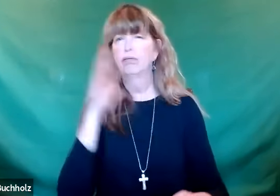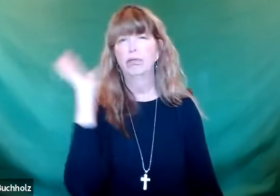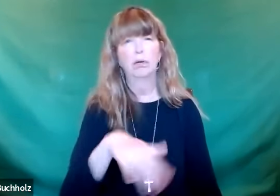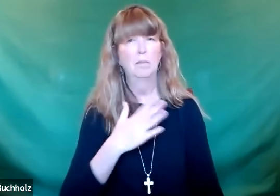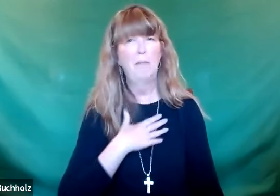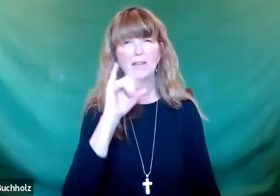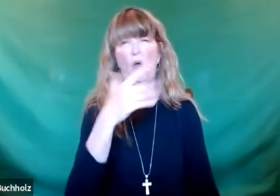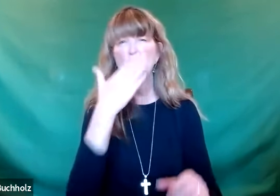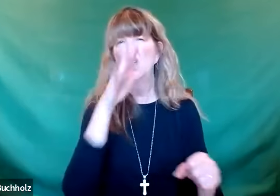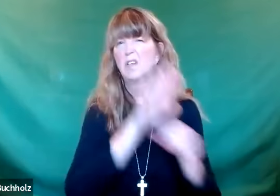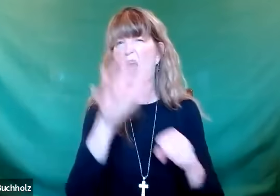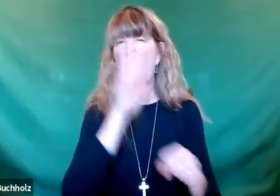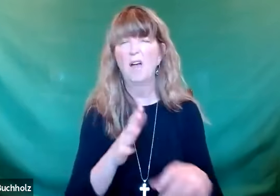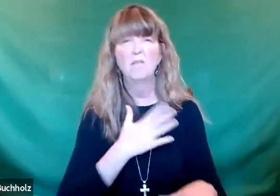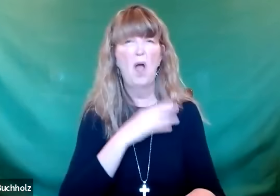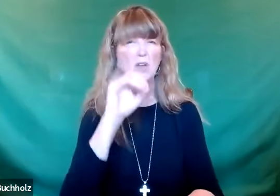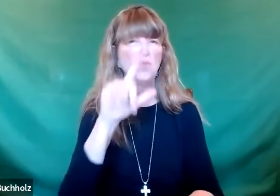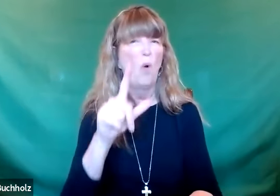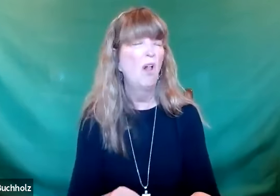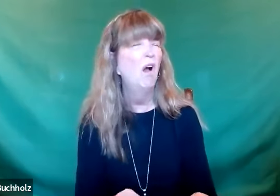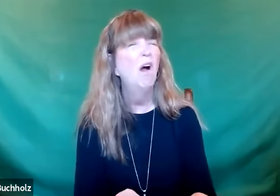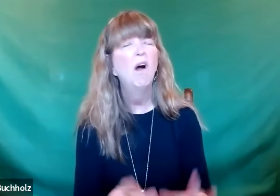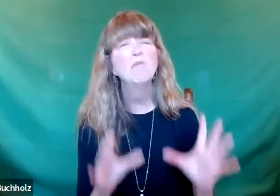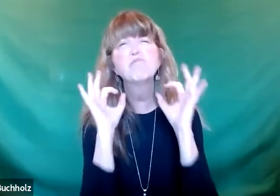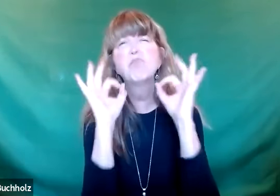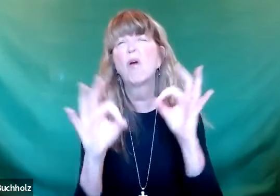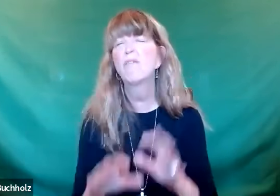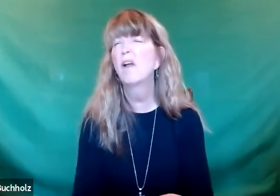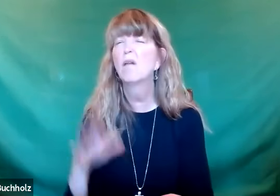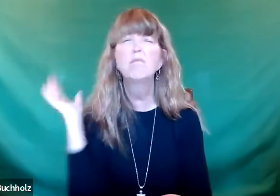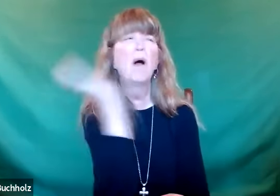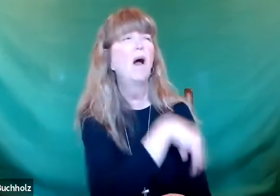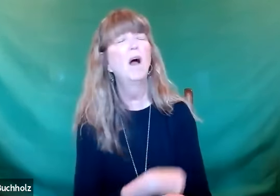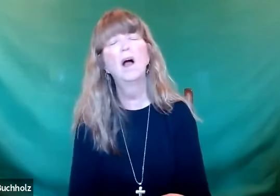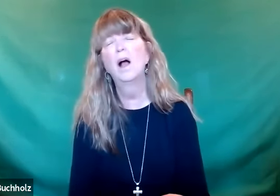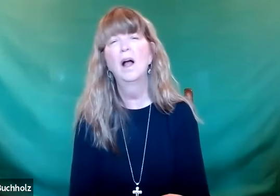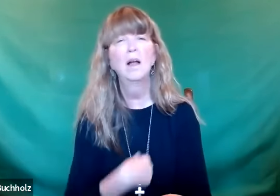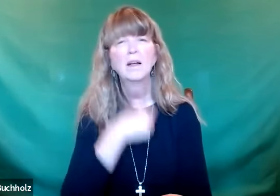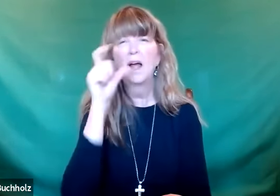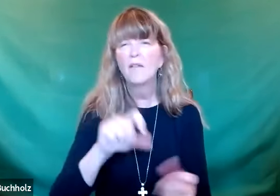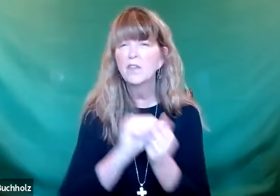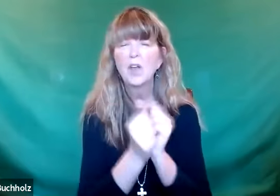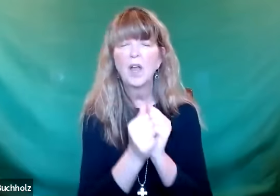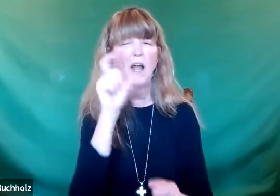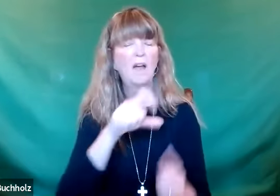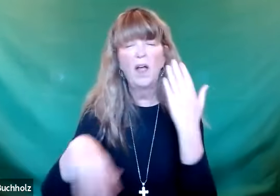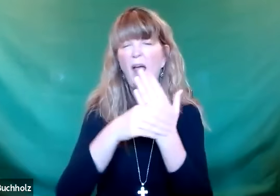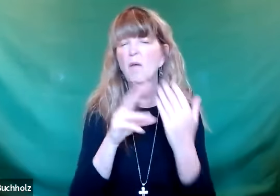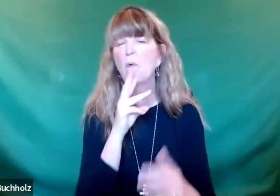have any growth. If you think, oh, my soil is good enough. Or you think, oh, my soil is just the best there can be. I don't